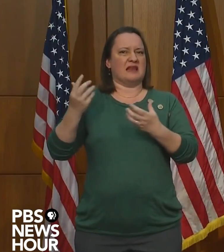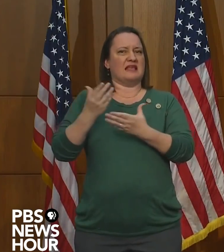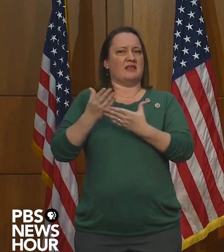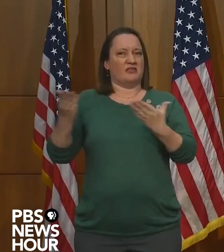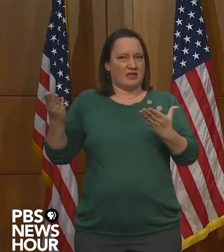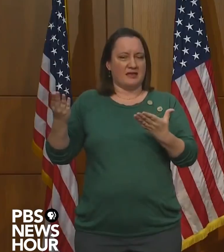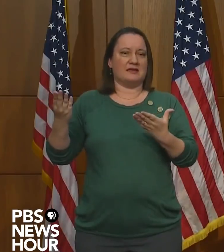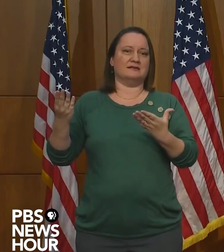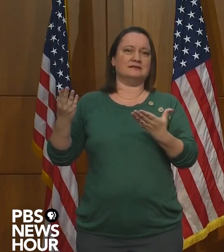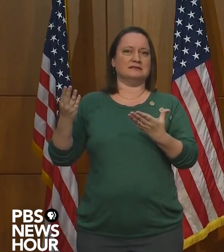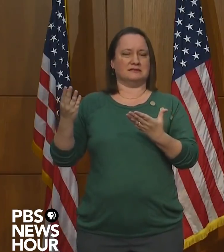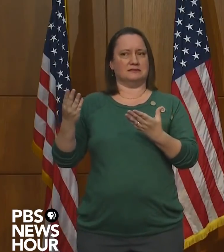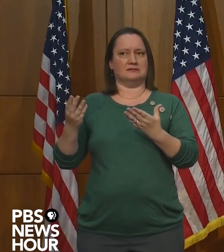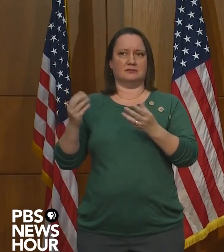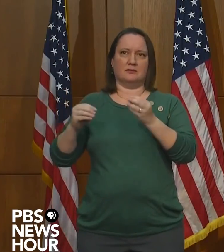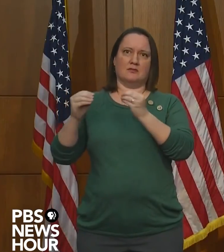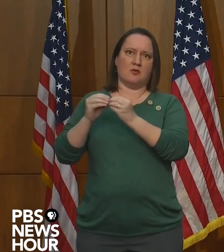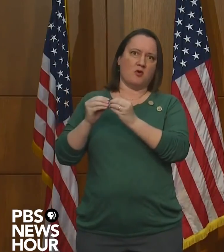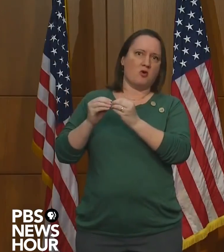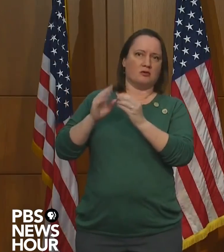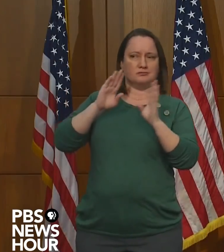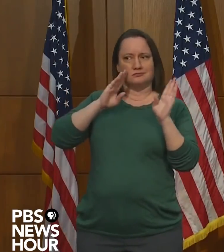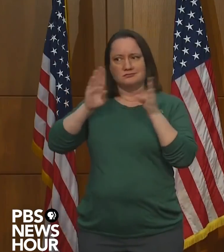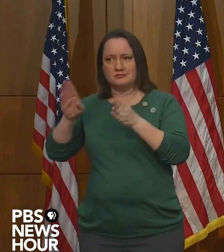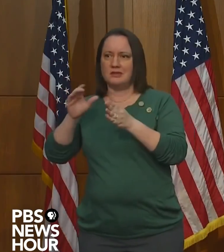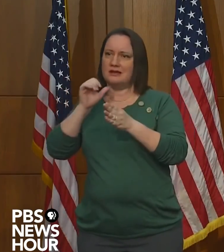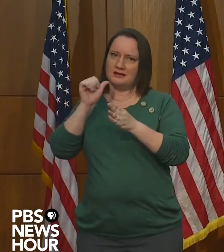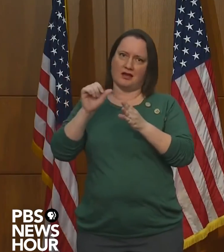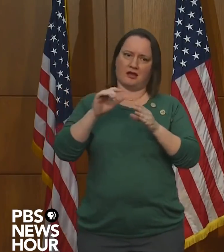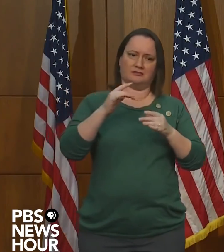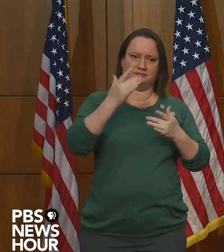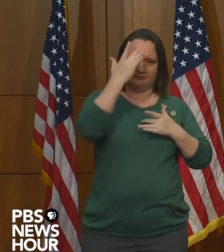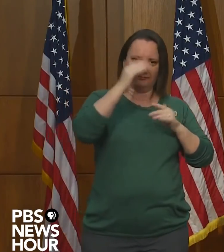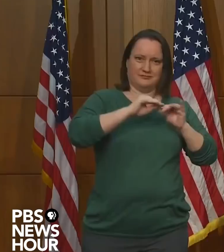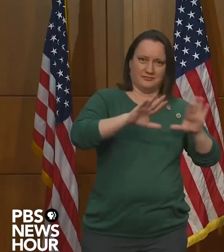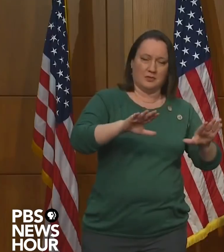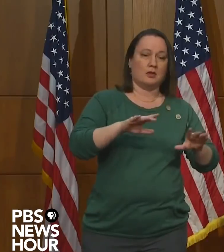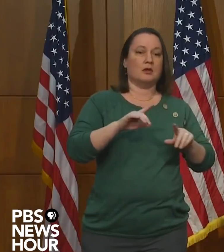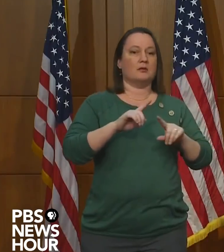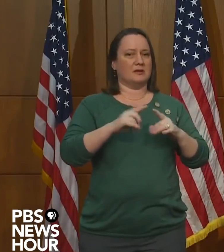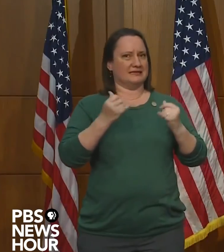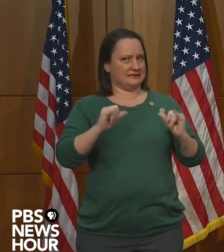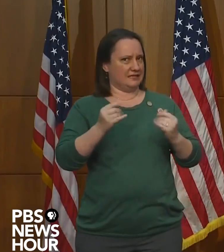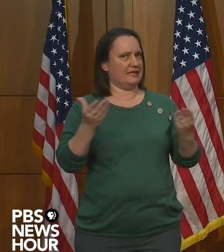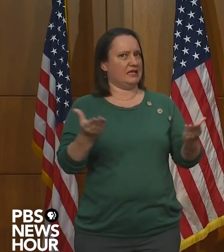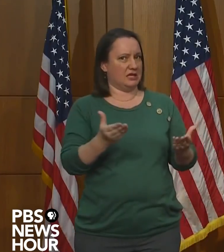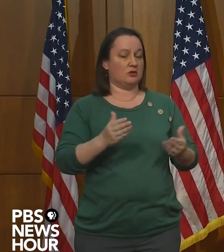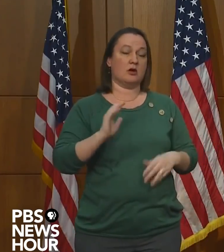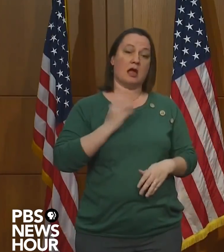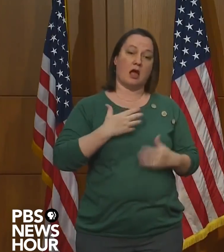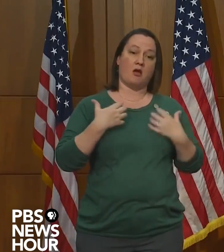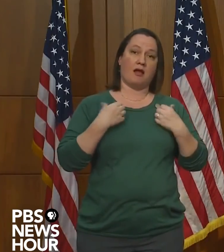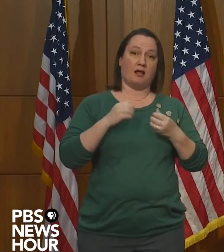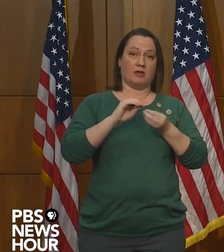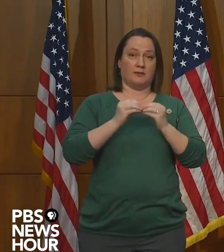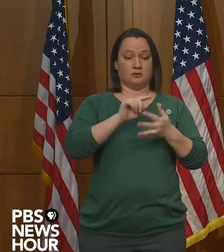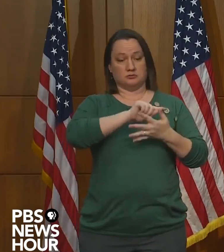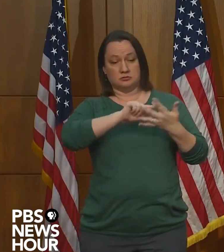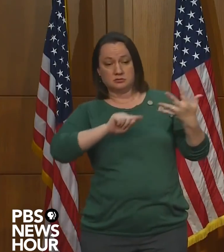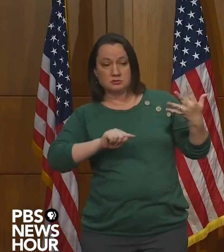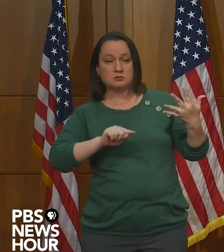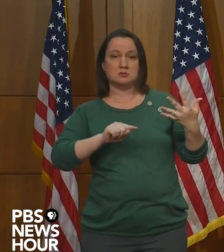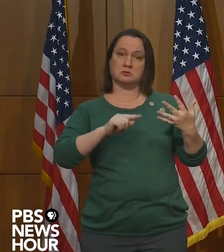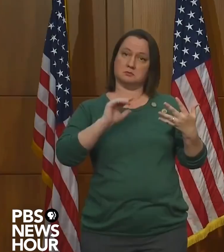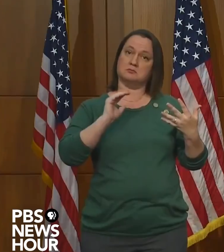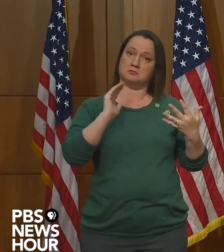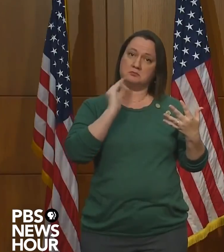but it is still very much with us. That said, our health metrics are looking positive. The